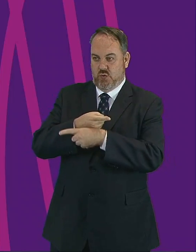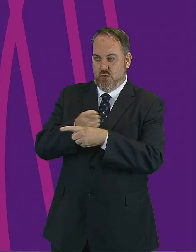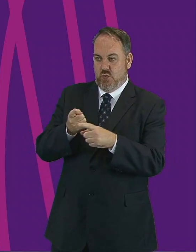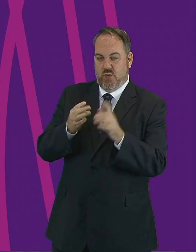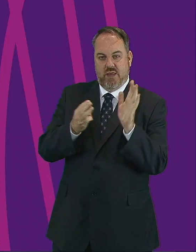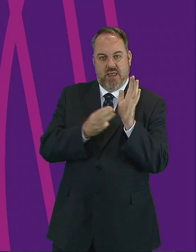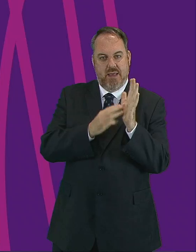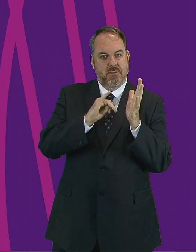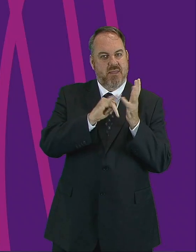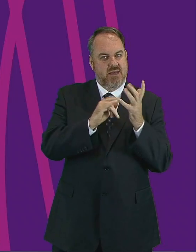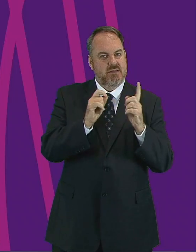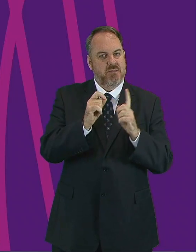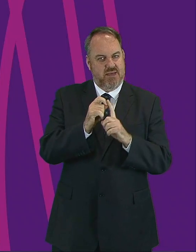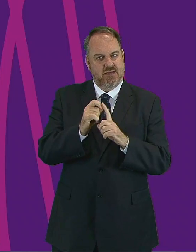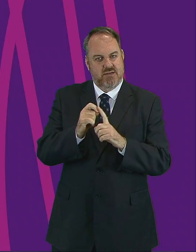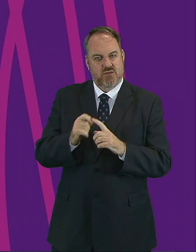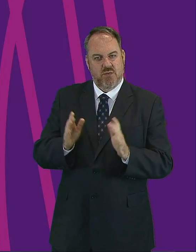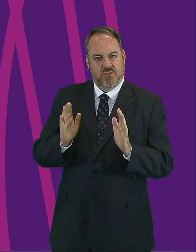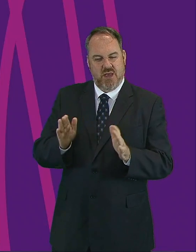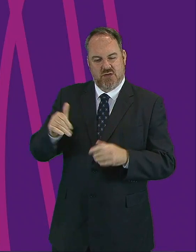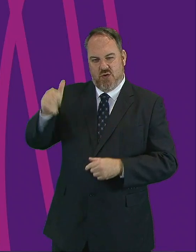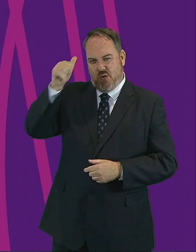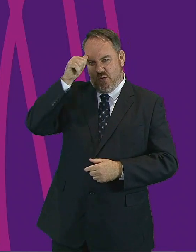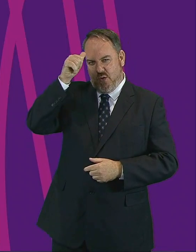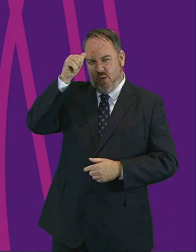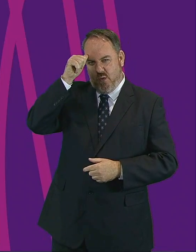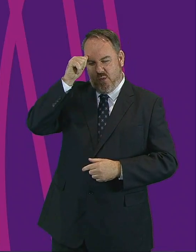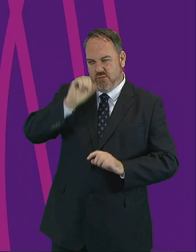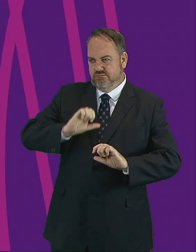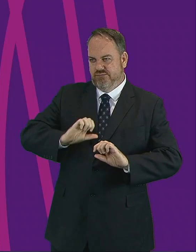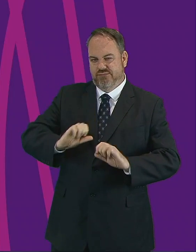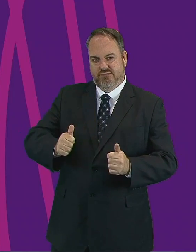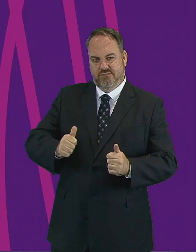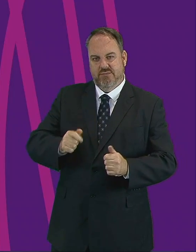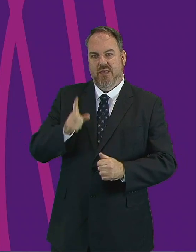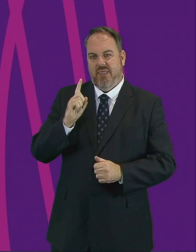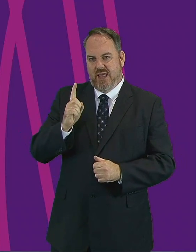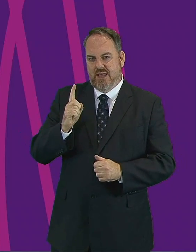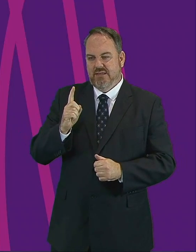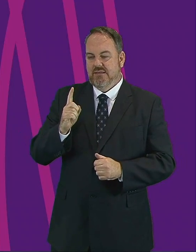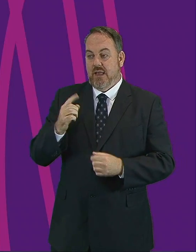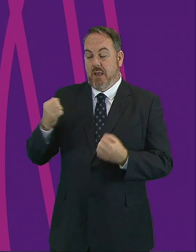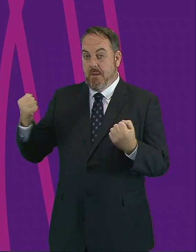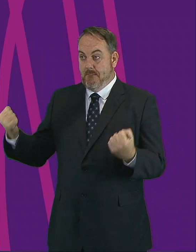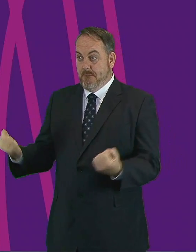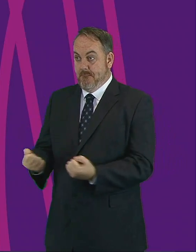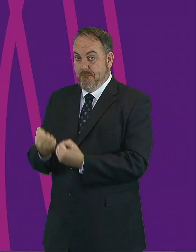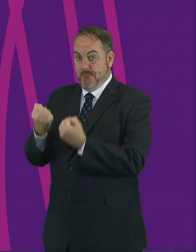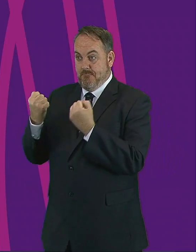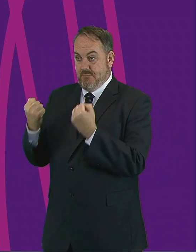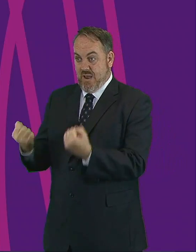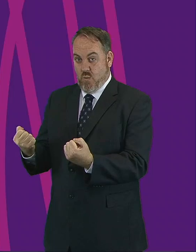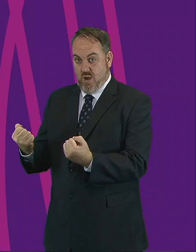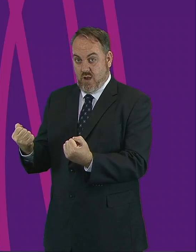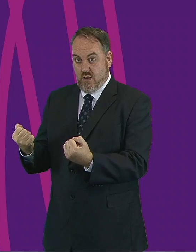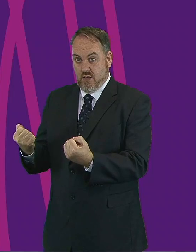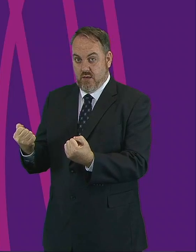you must be well aware of the tensions between power and service.